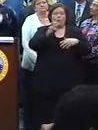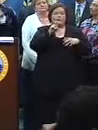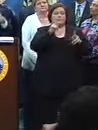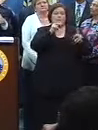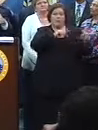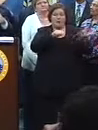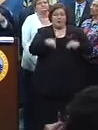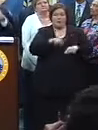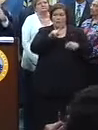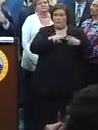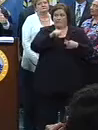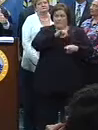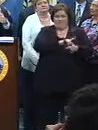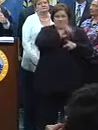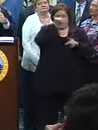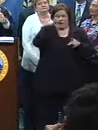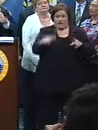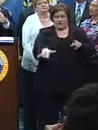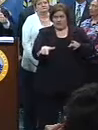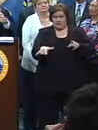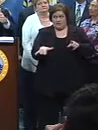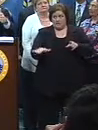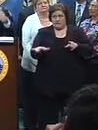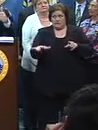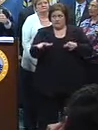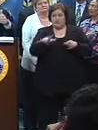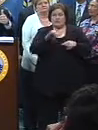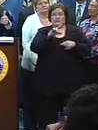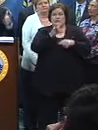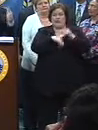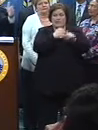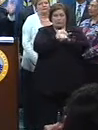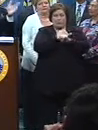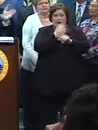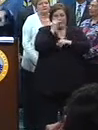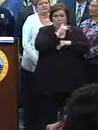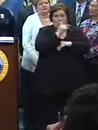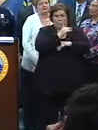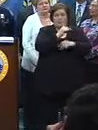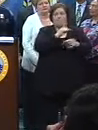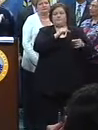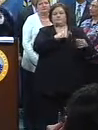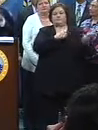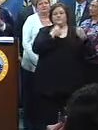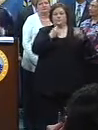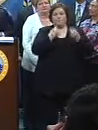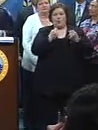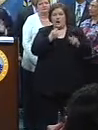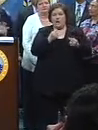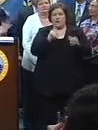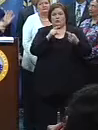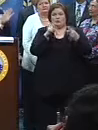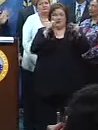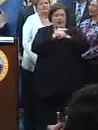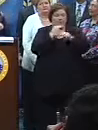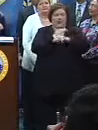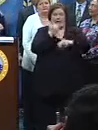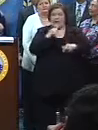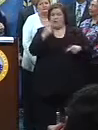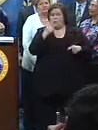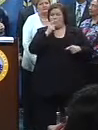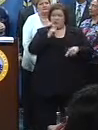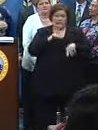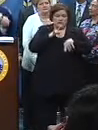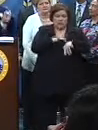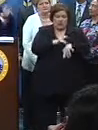the second they walk, they fly into the airport, to the roads that they drive on, to the highway. Anybody that touches